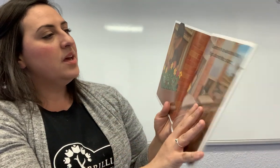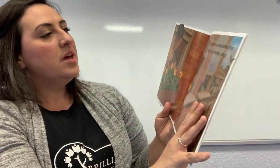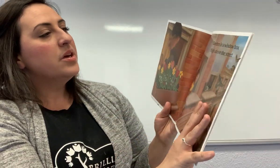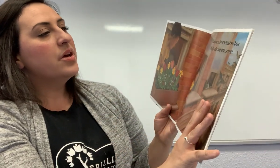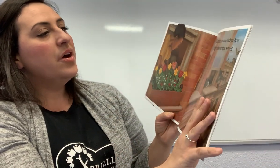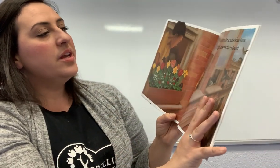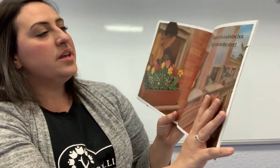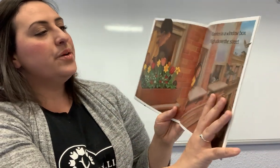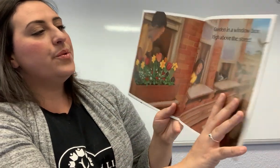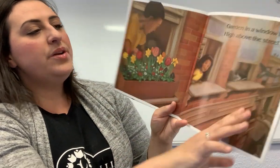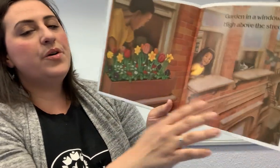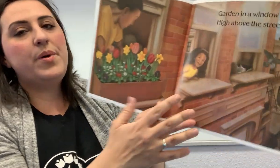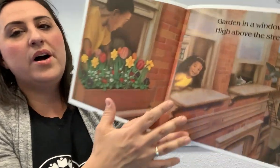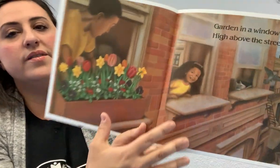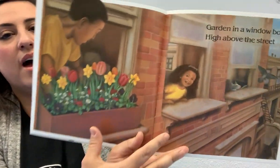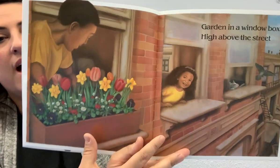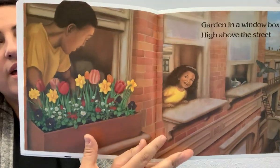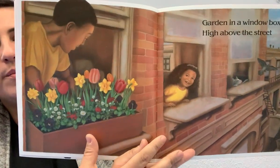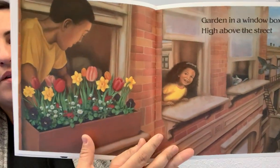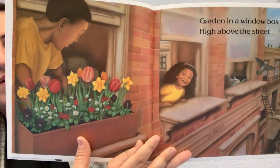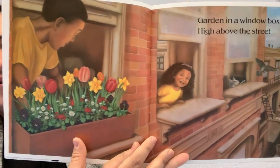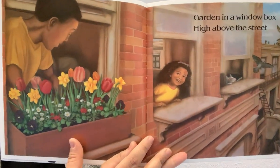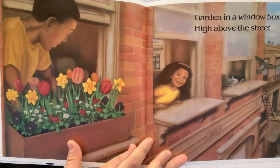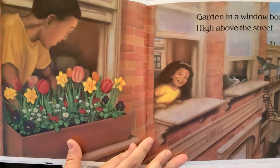Garden in a window box high above the street.